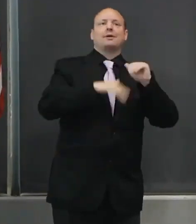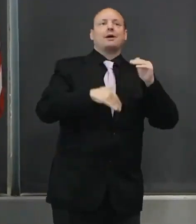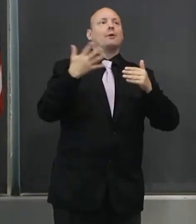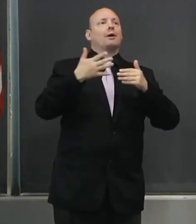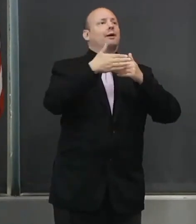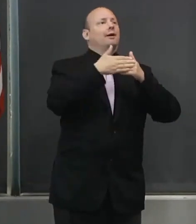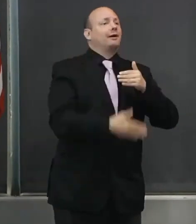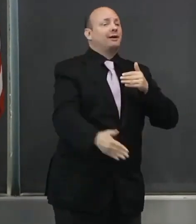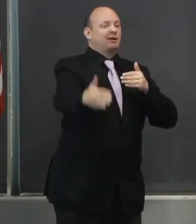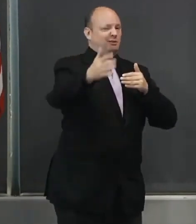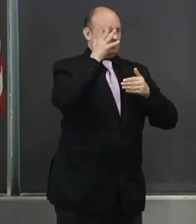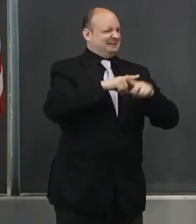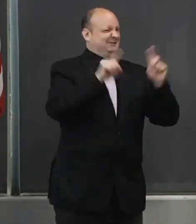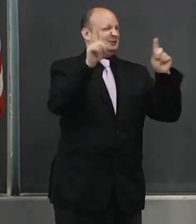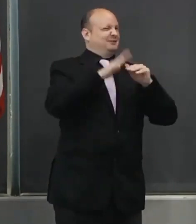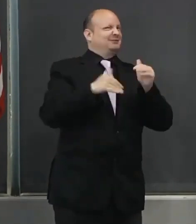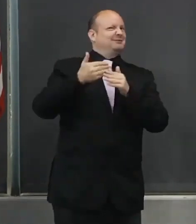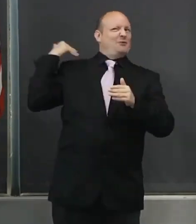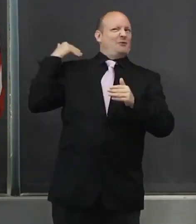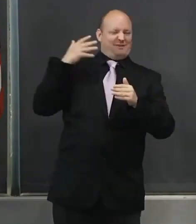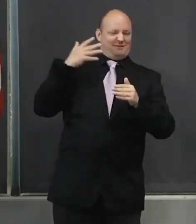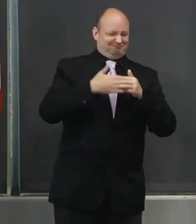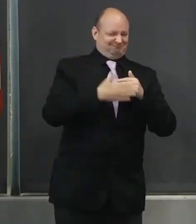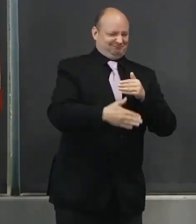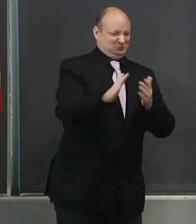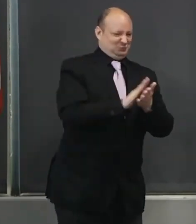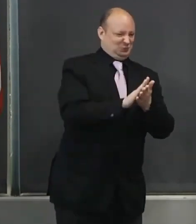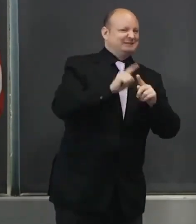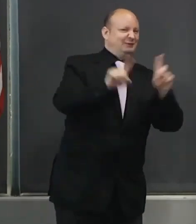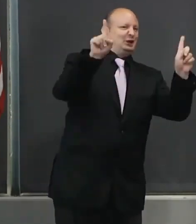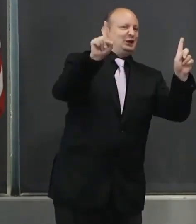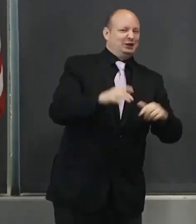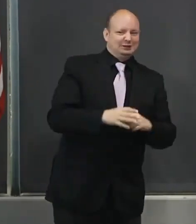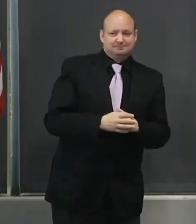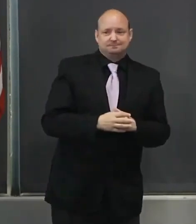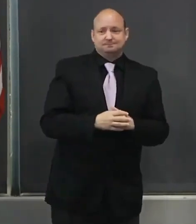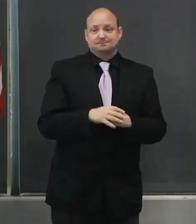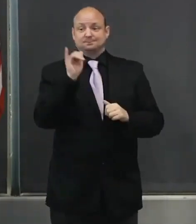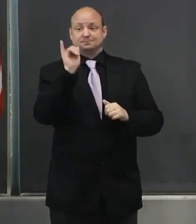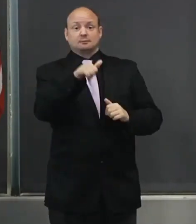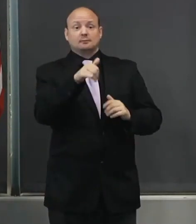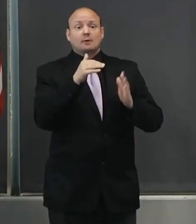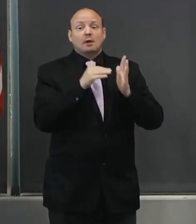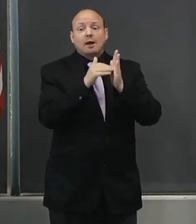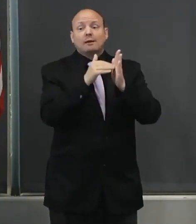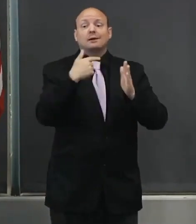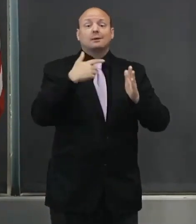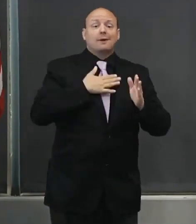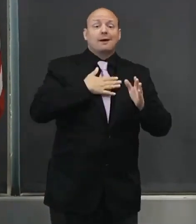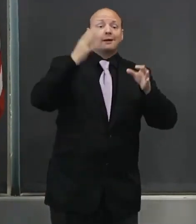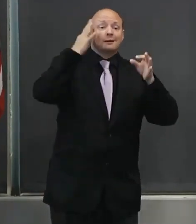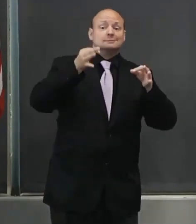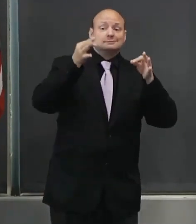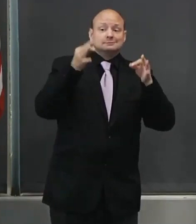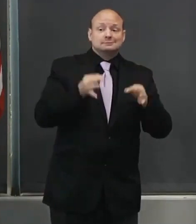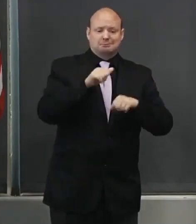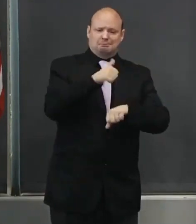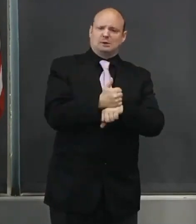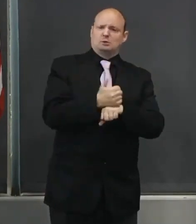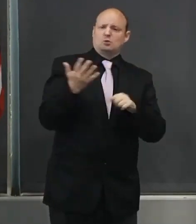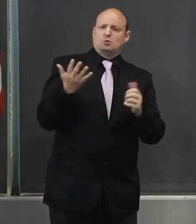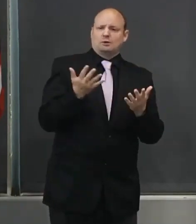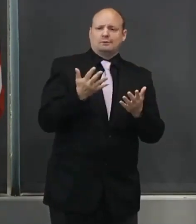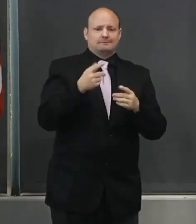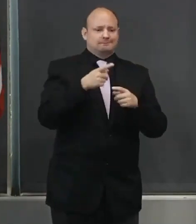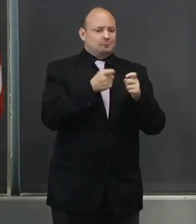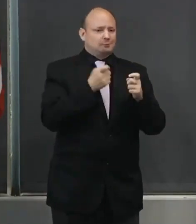Over the past few months, I've often said that my decisions are based on the advice of medical experts and using science and